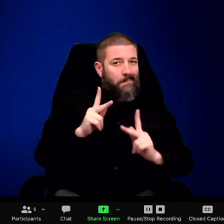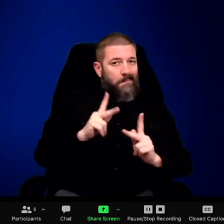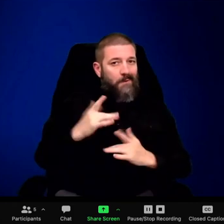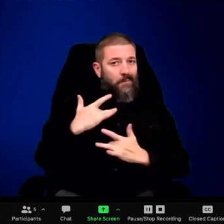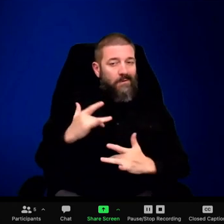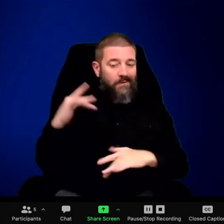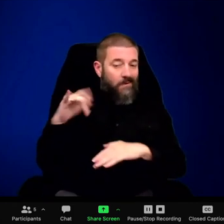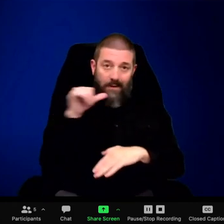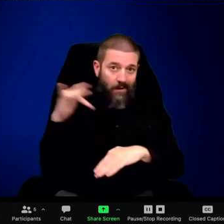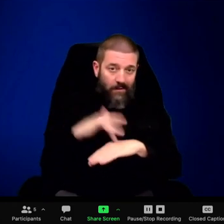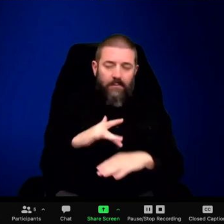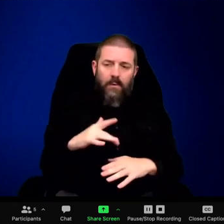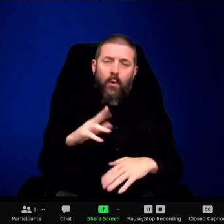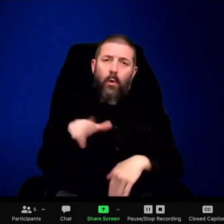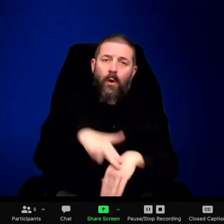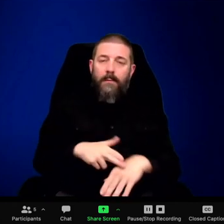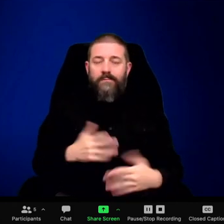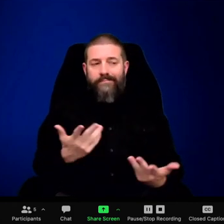watching?